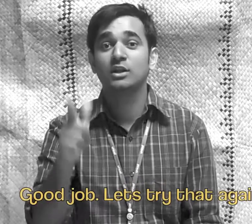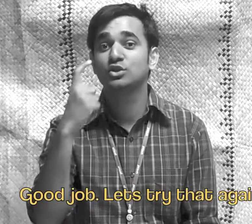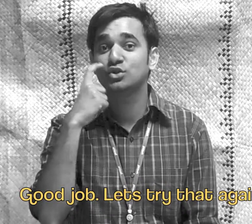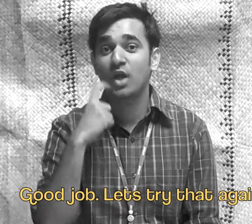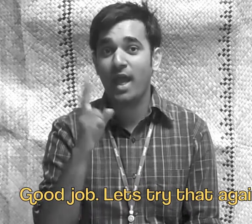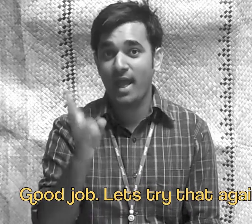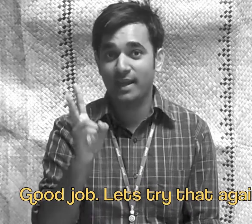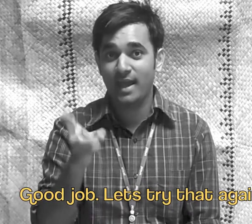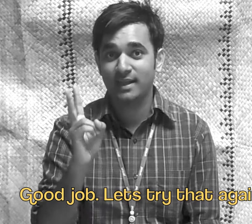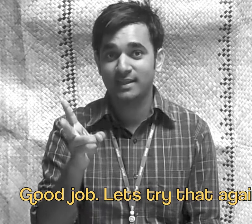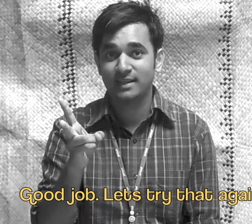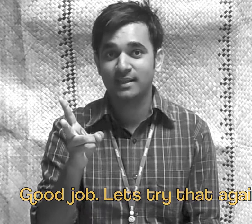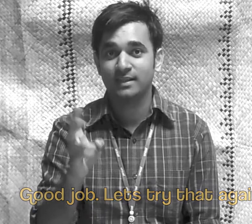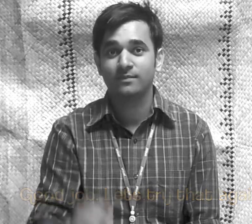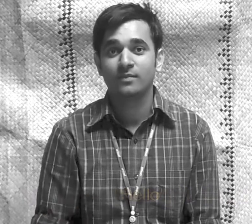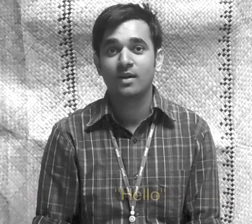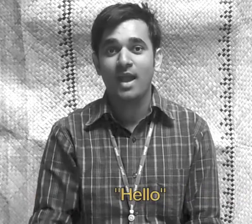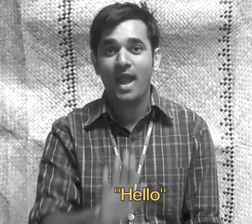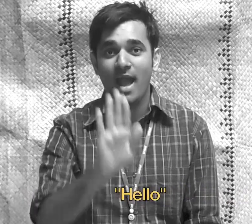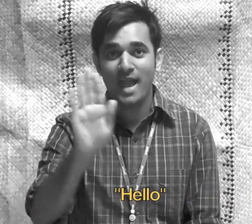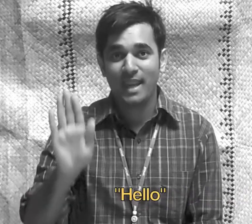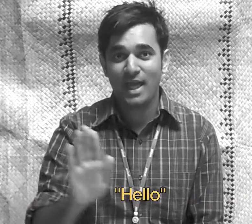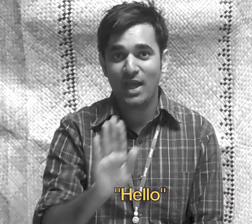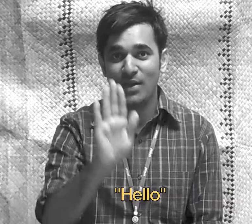Good job! Let's try that again! Hello!